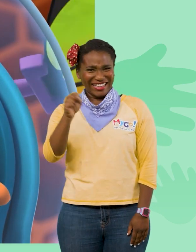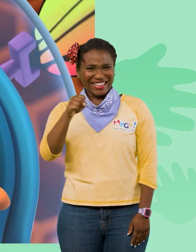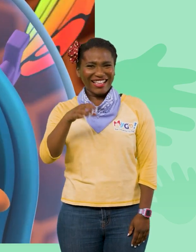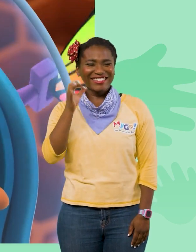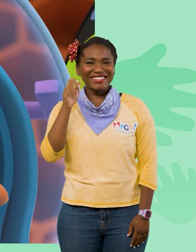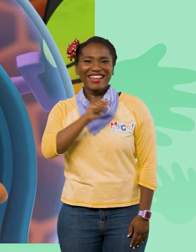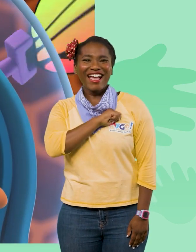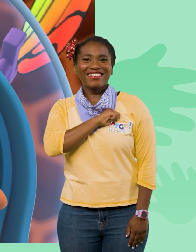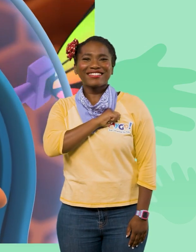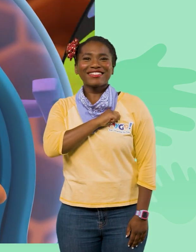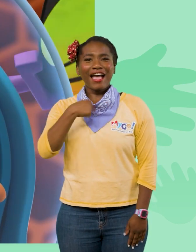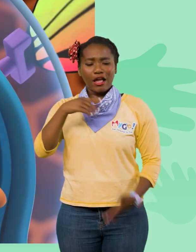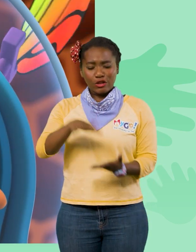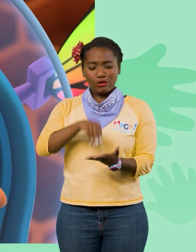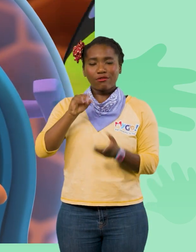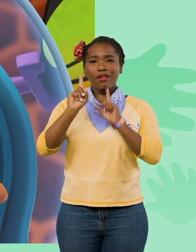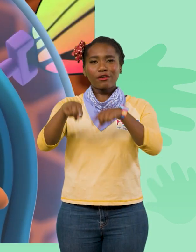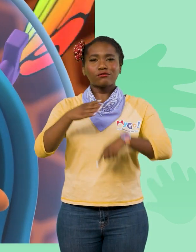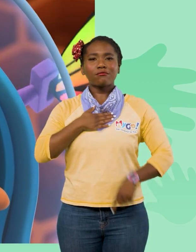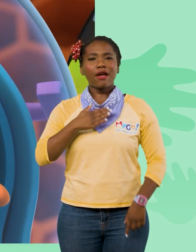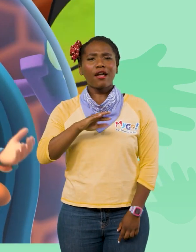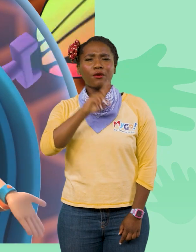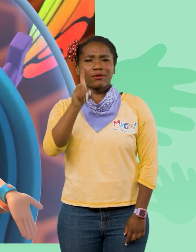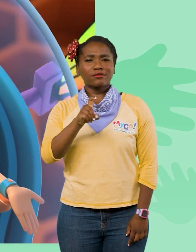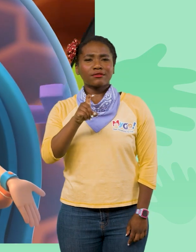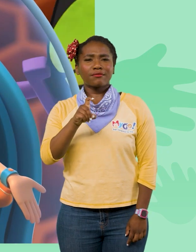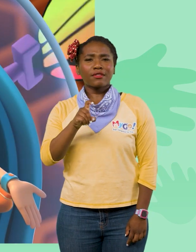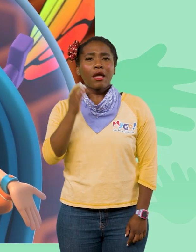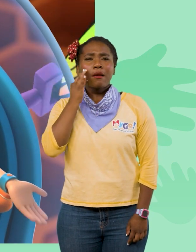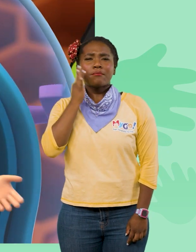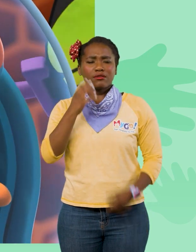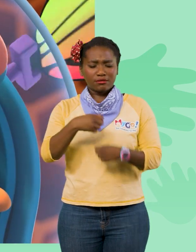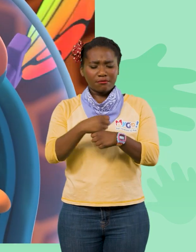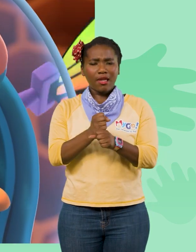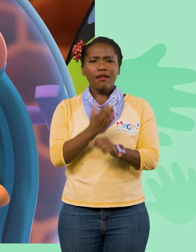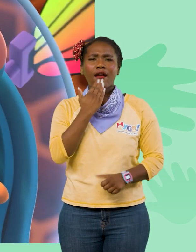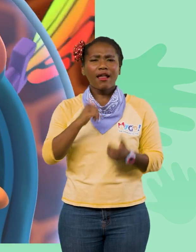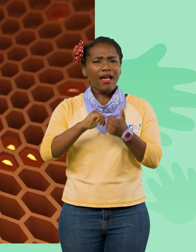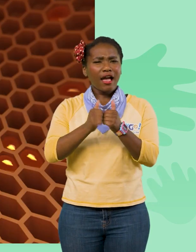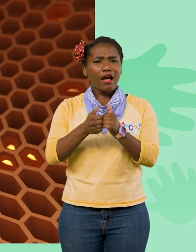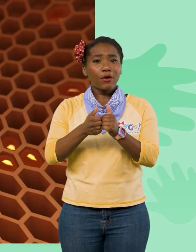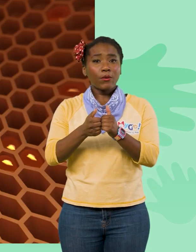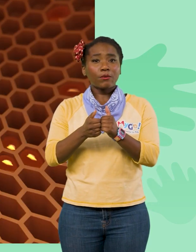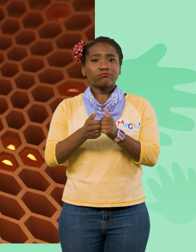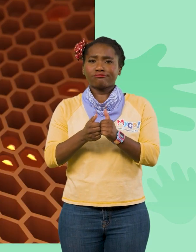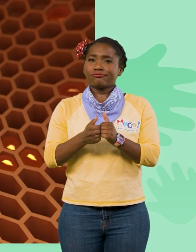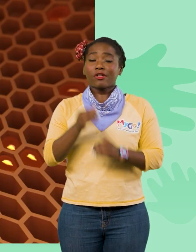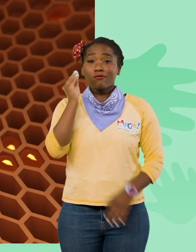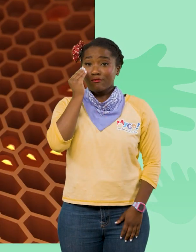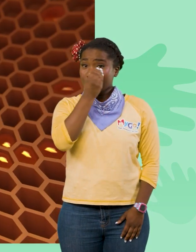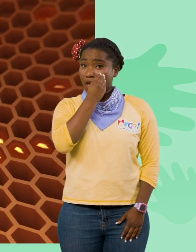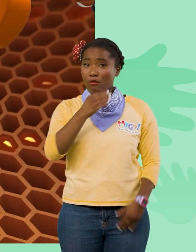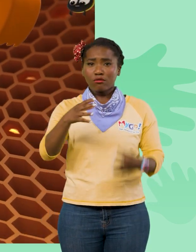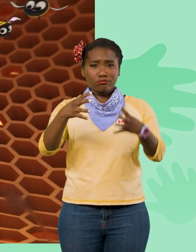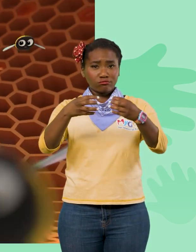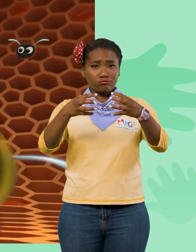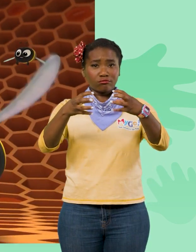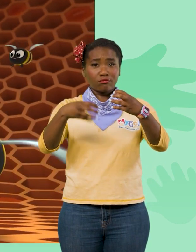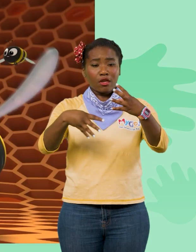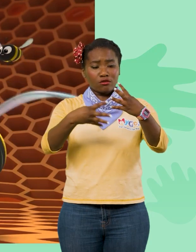Tabs! I have the answer to my question! How do bees make honey? They get nectar from flowers, chew it,